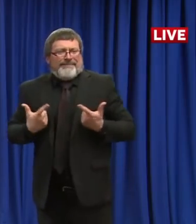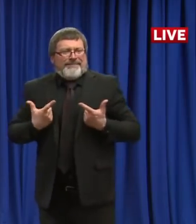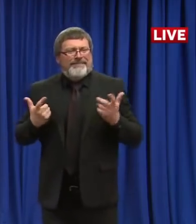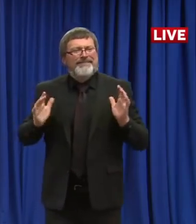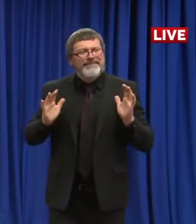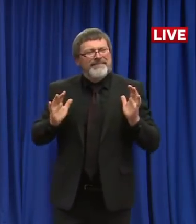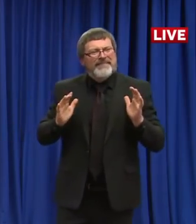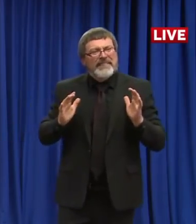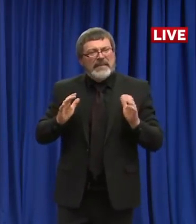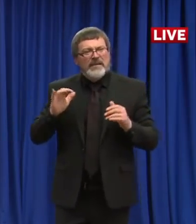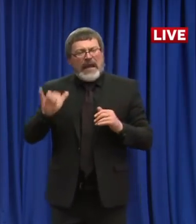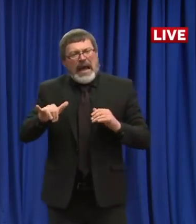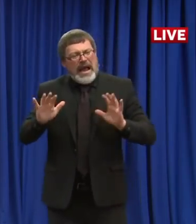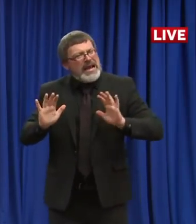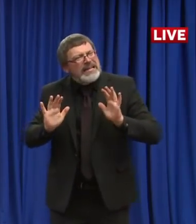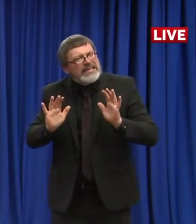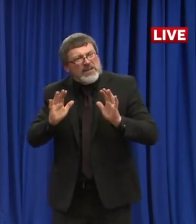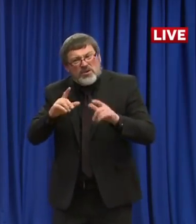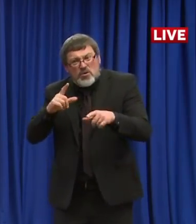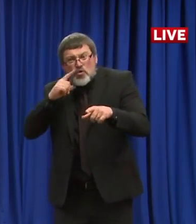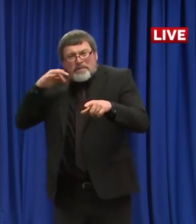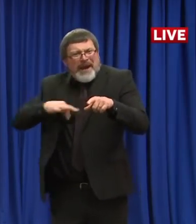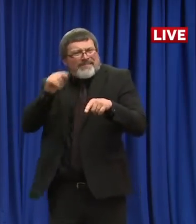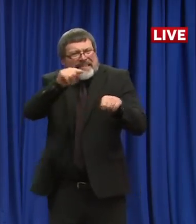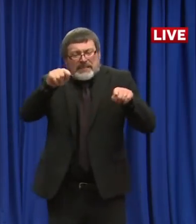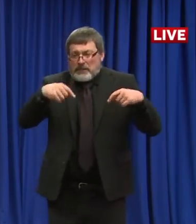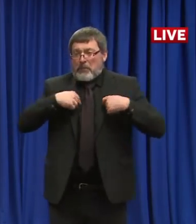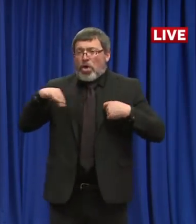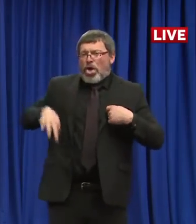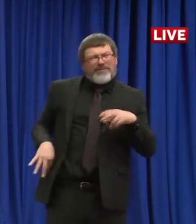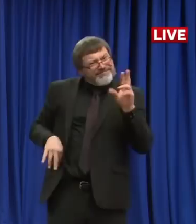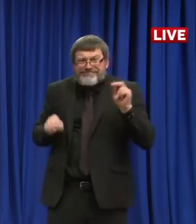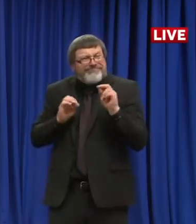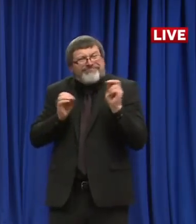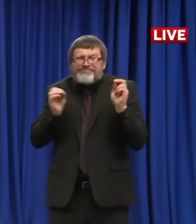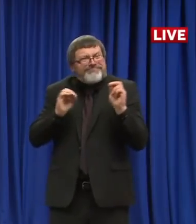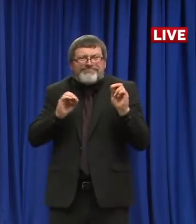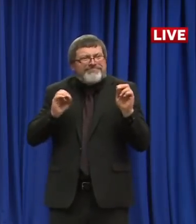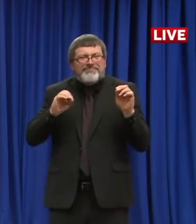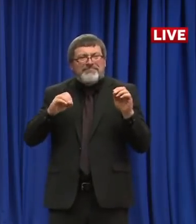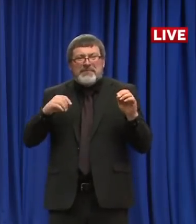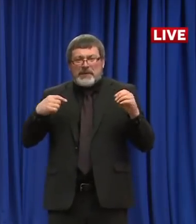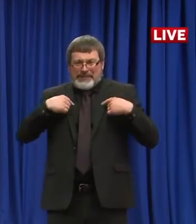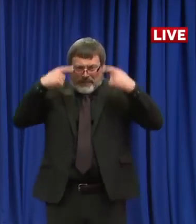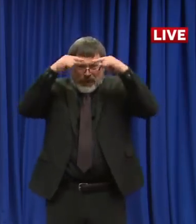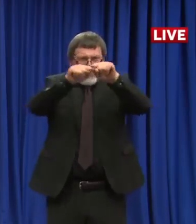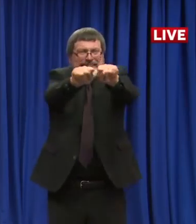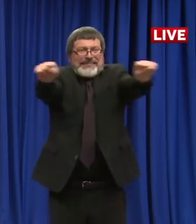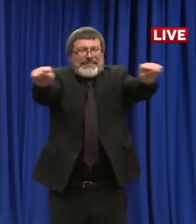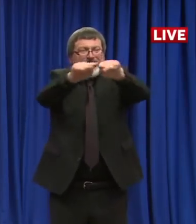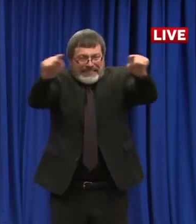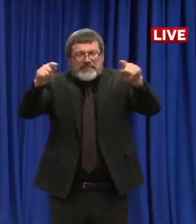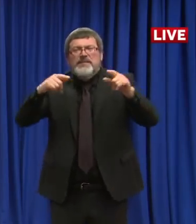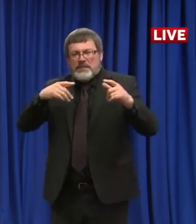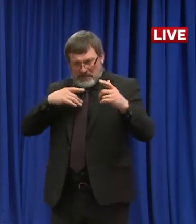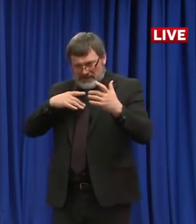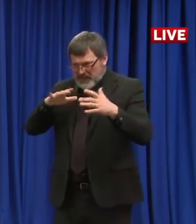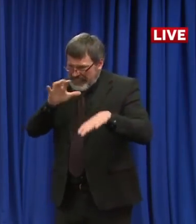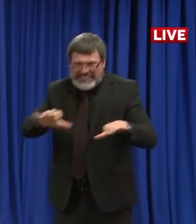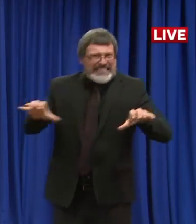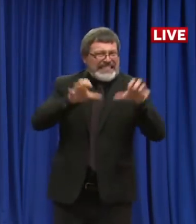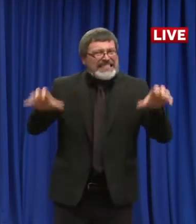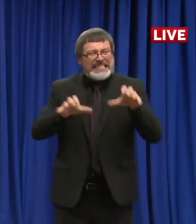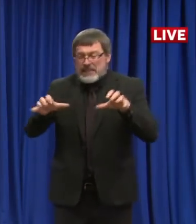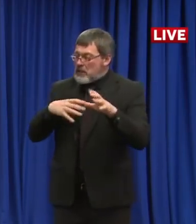that region. All that stops until I have to pick up the phone and get them to meet and do their thing. There is a great place for the fiscal committee in the